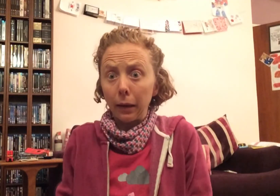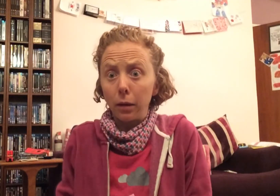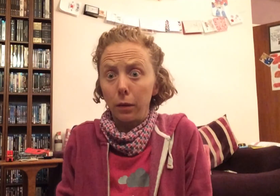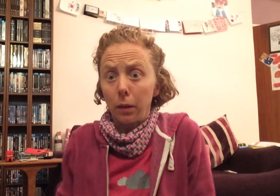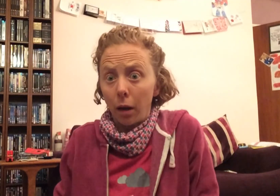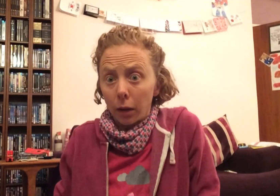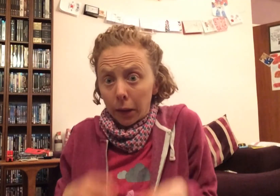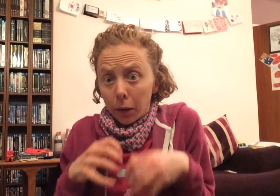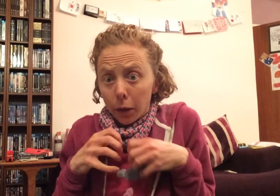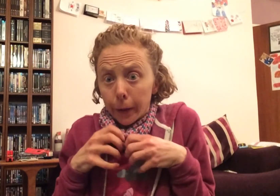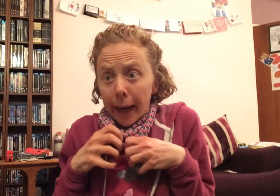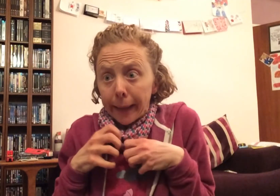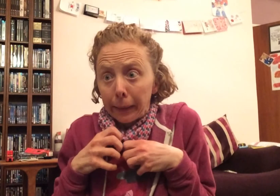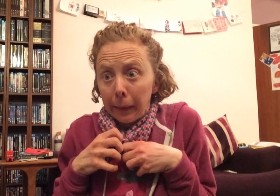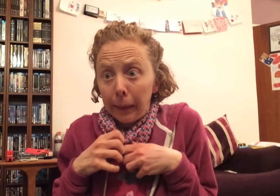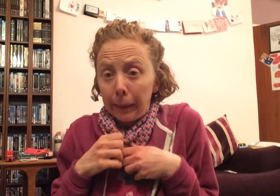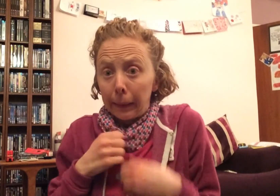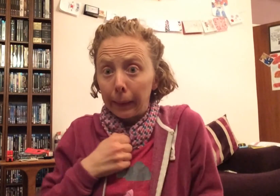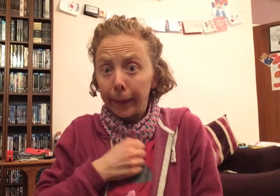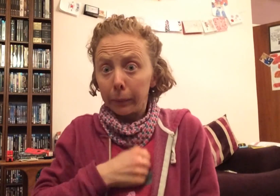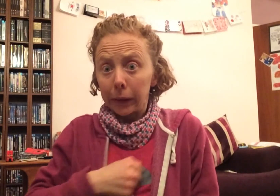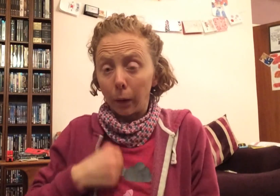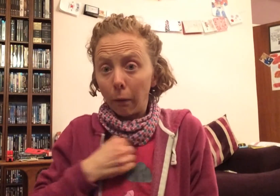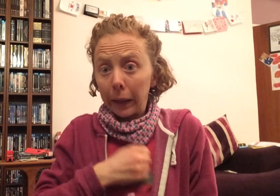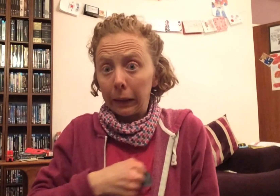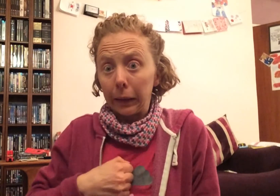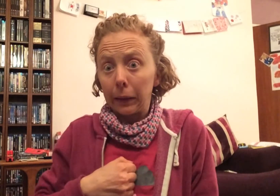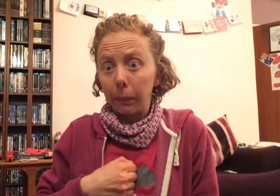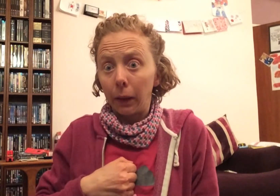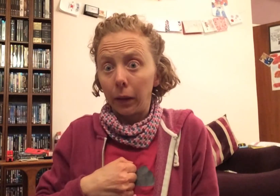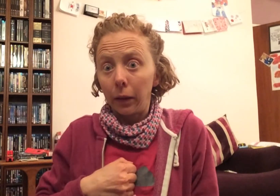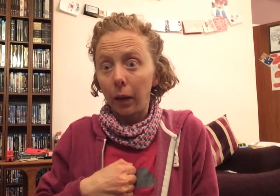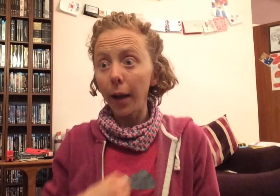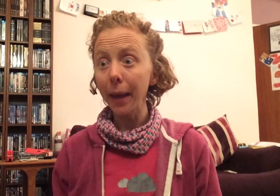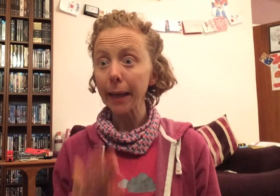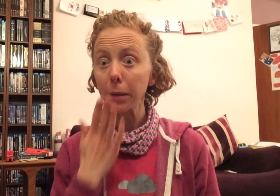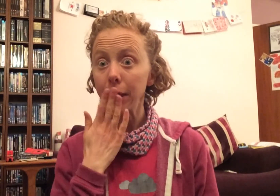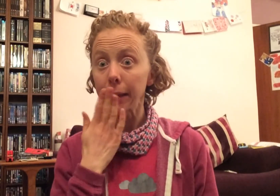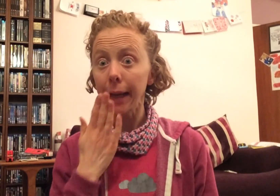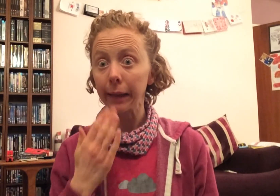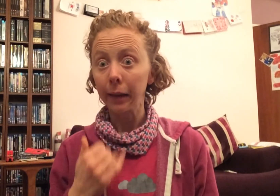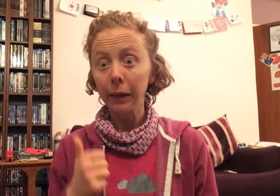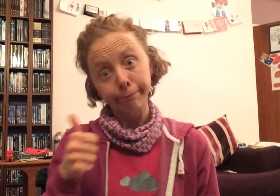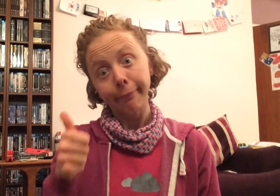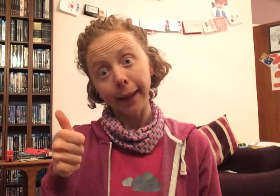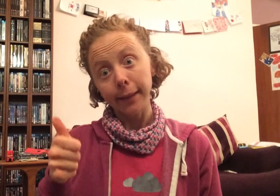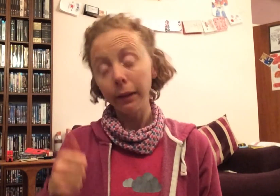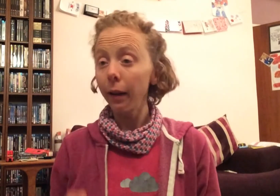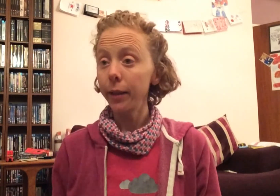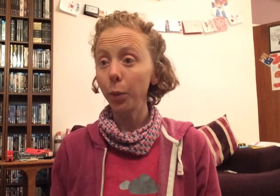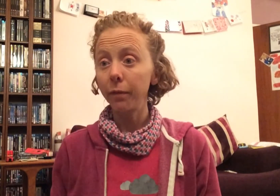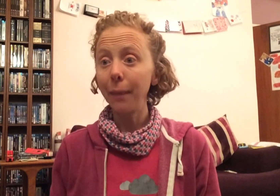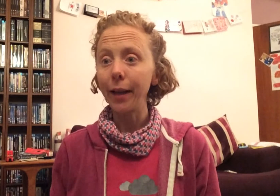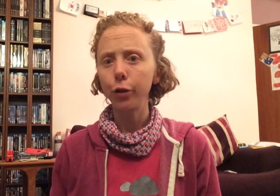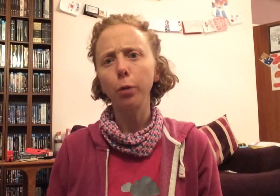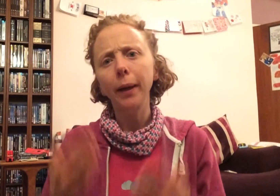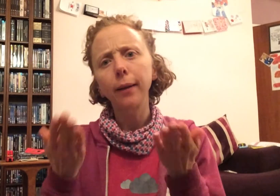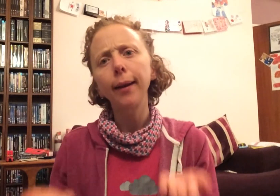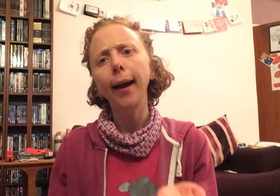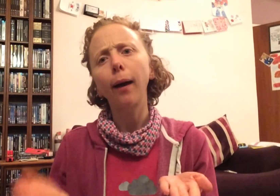and started to shake. I'm sorry, he spluttered. I made a mistake. It's nice to have met you, but now